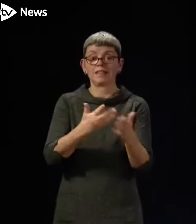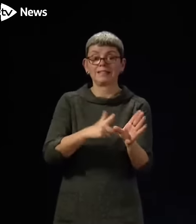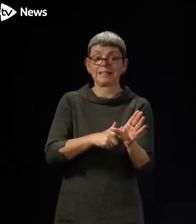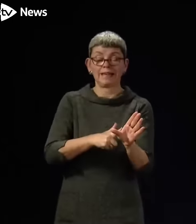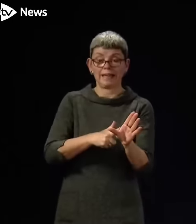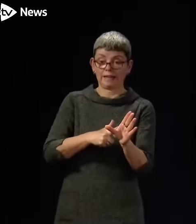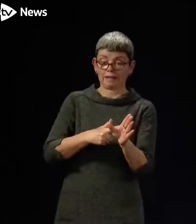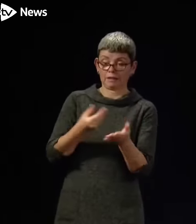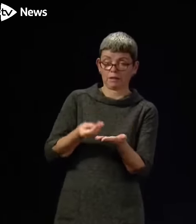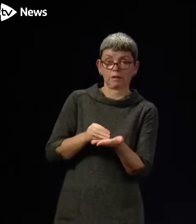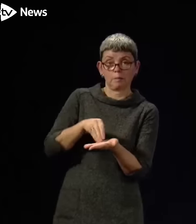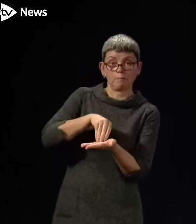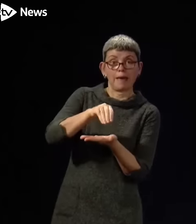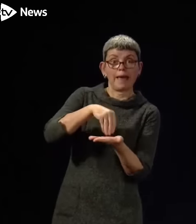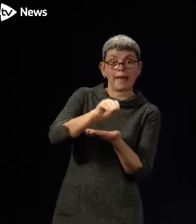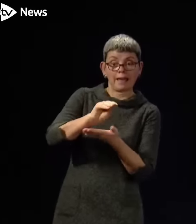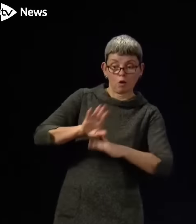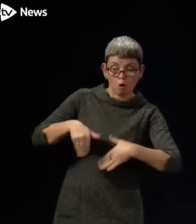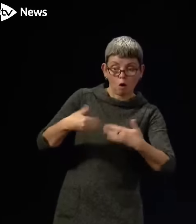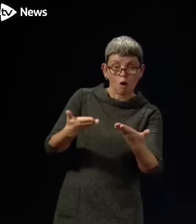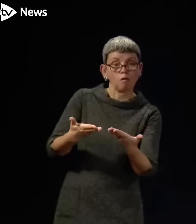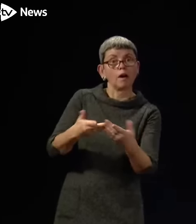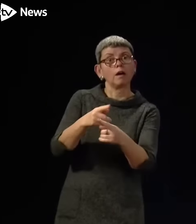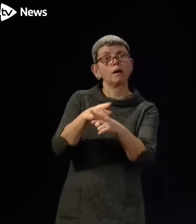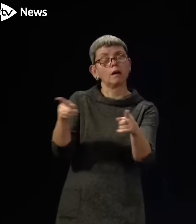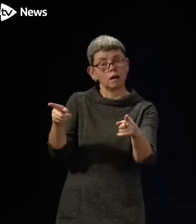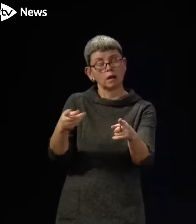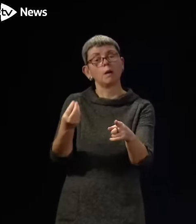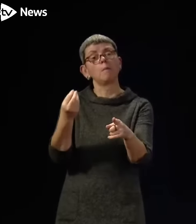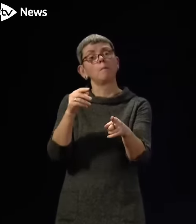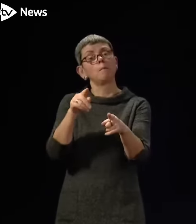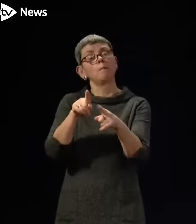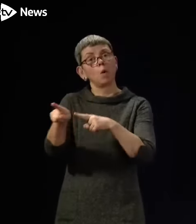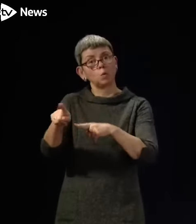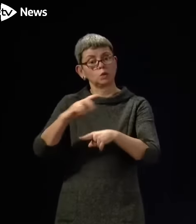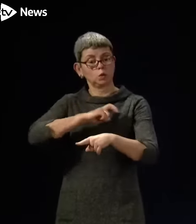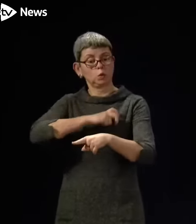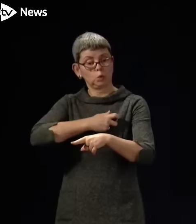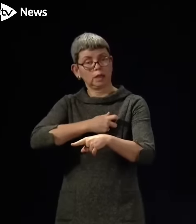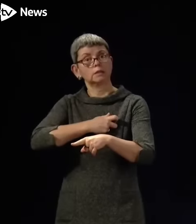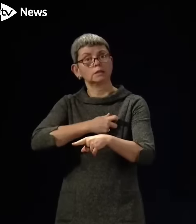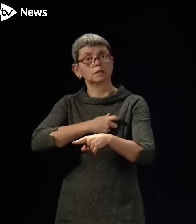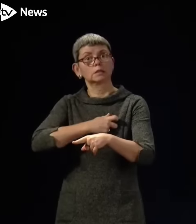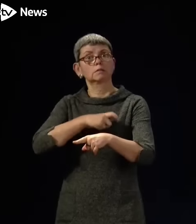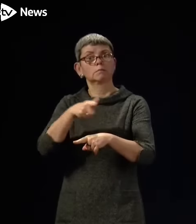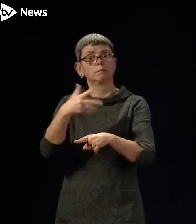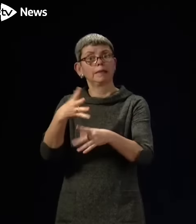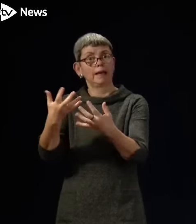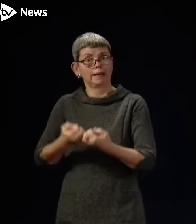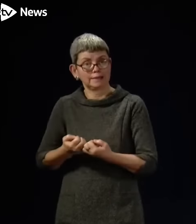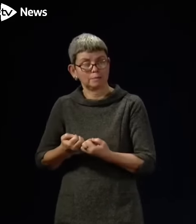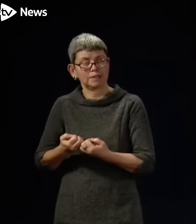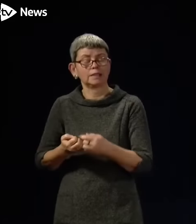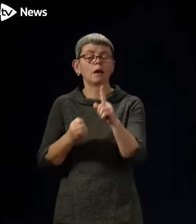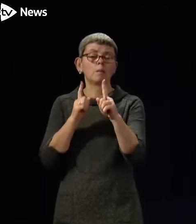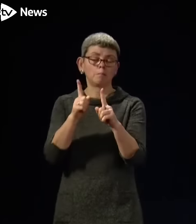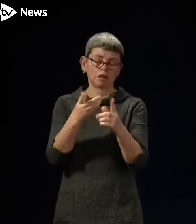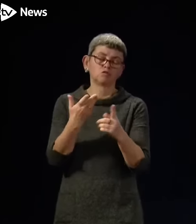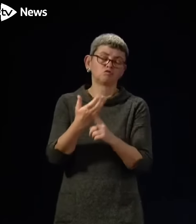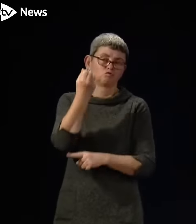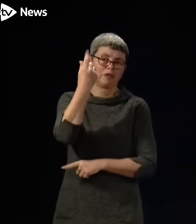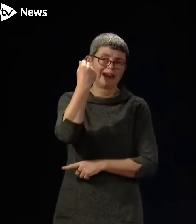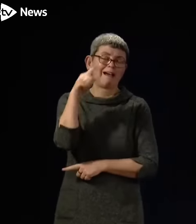been made, it has been accepted by unions representing the majority of health service workers, but we recognise the